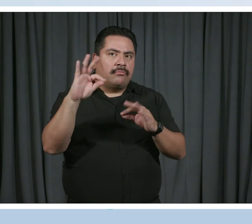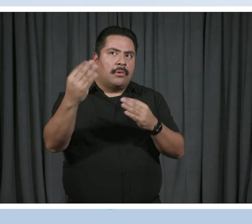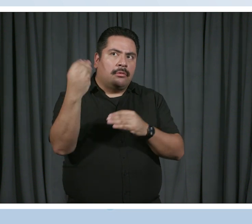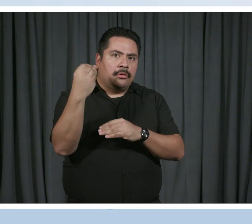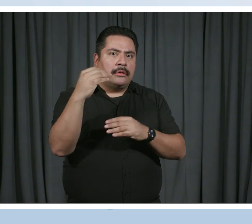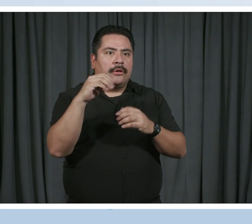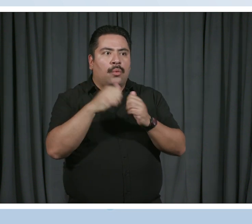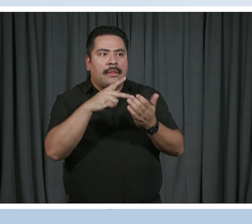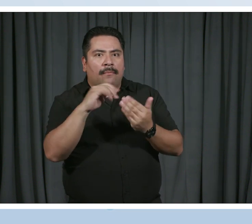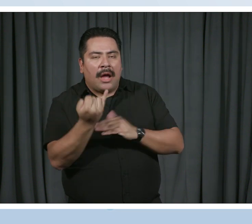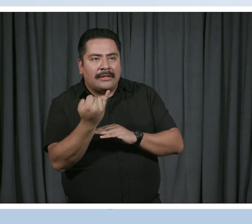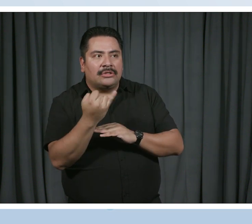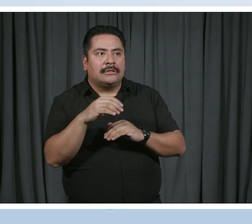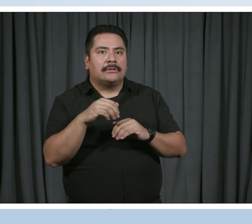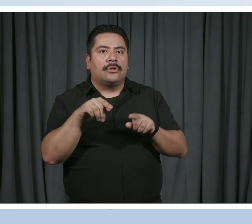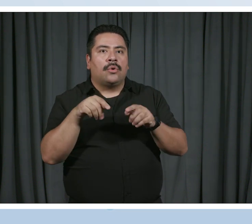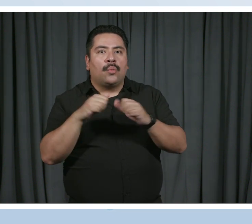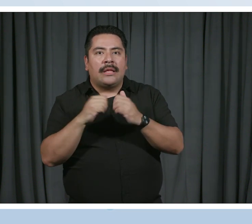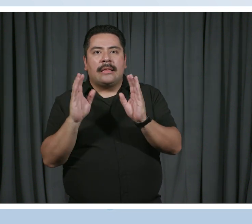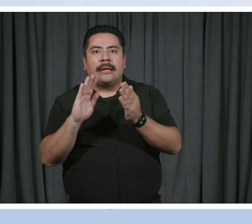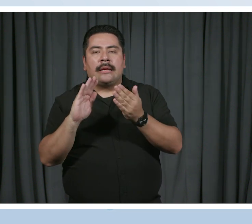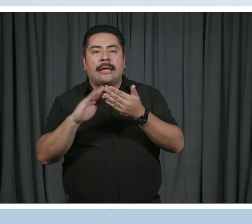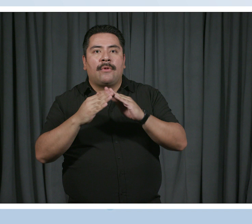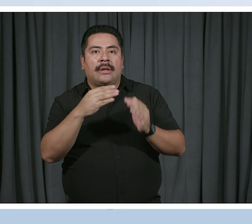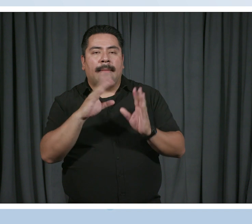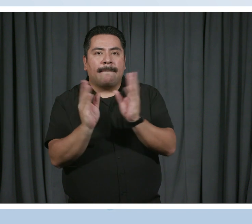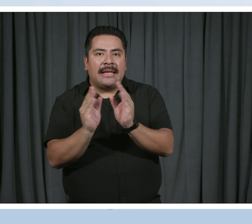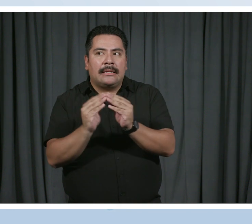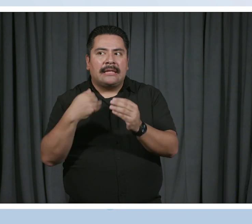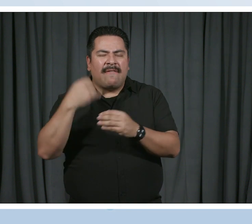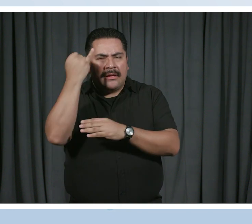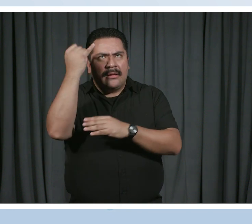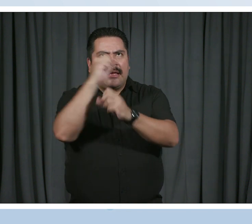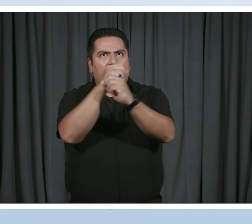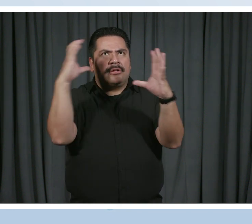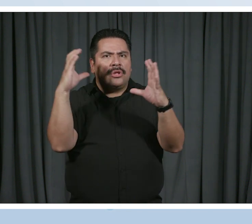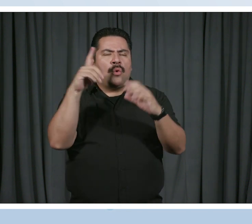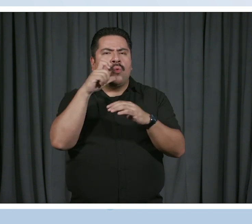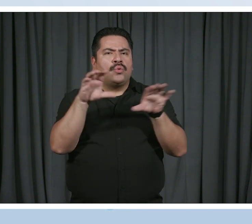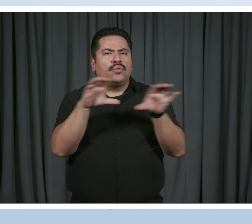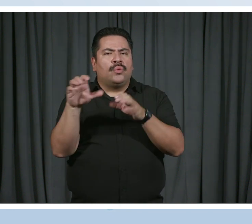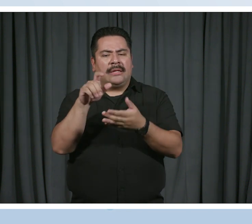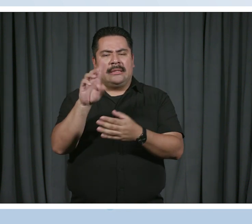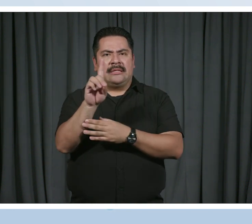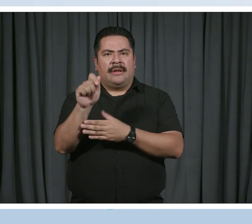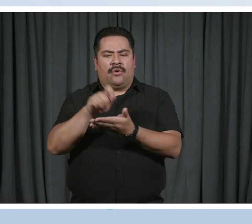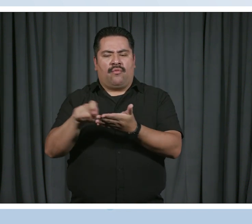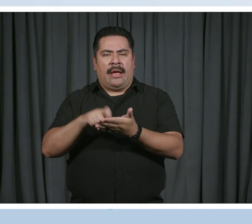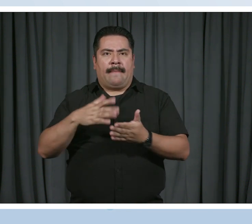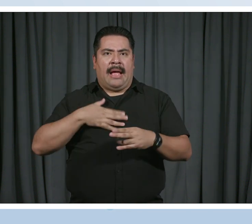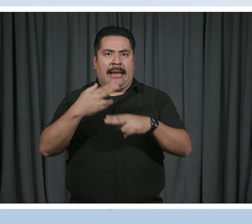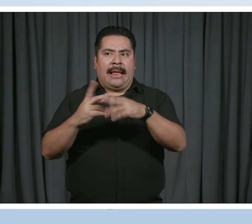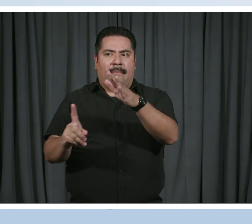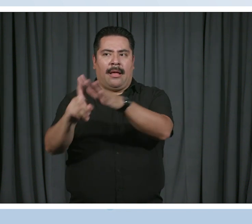community meetings, Sam was able to get some idea around like who was doing disability writing. My name came up, so